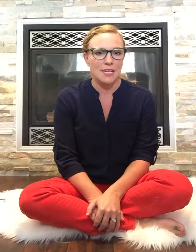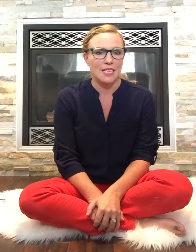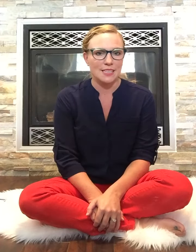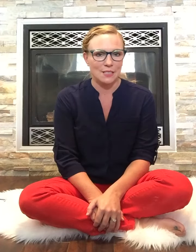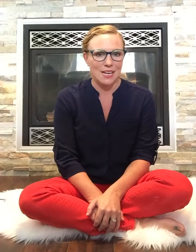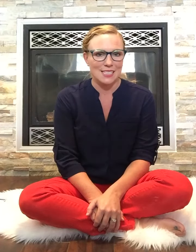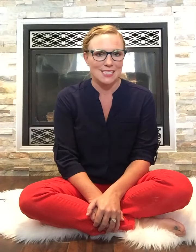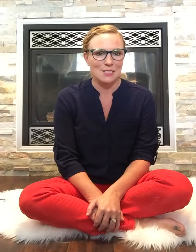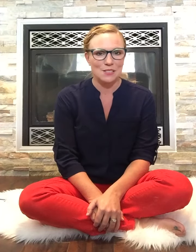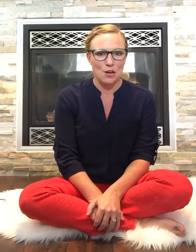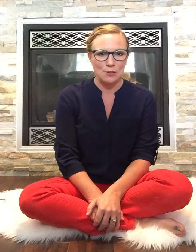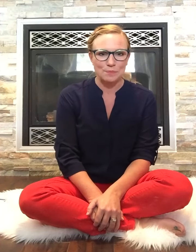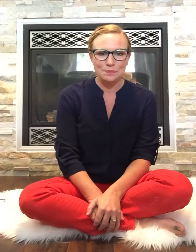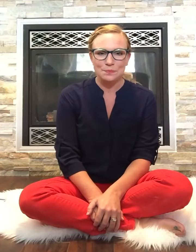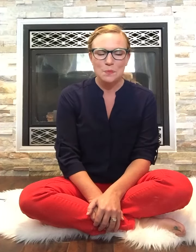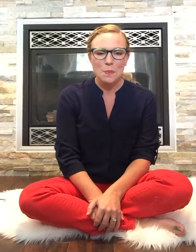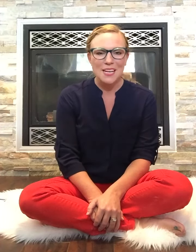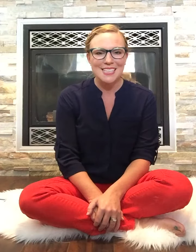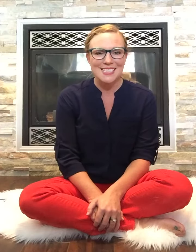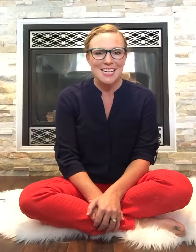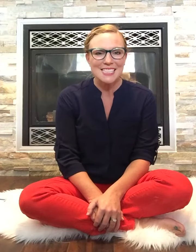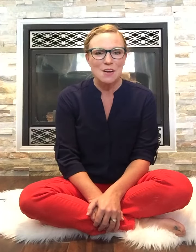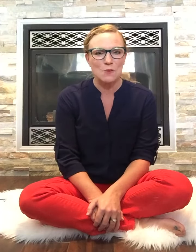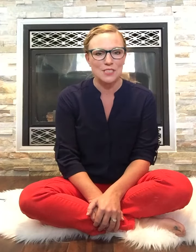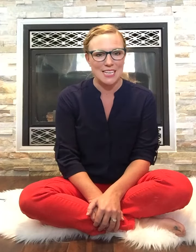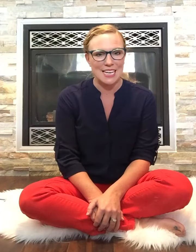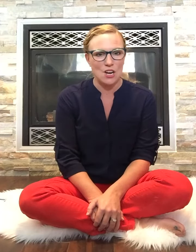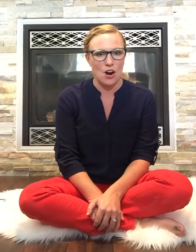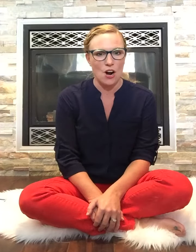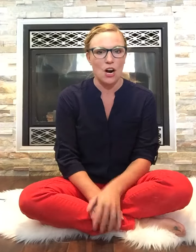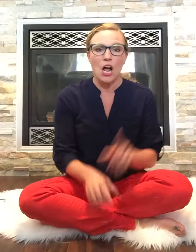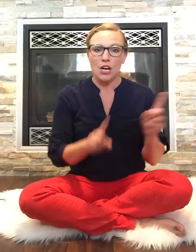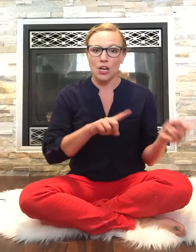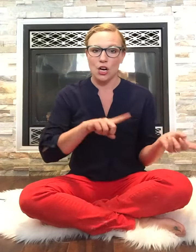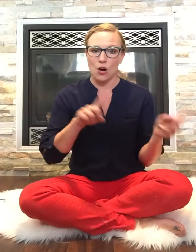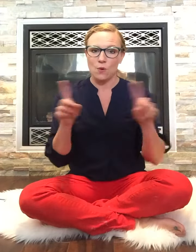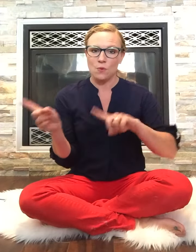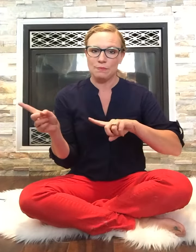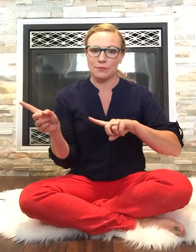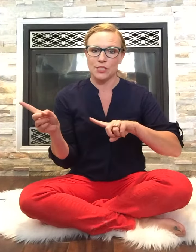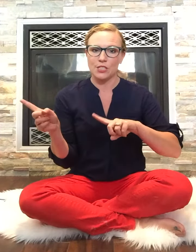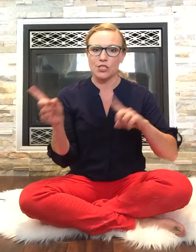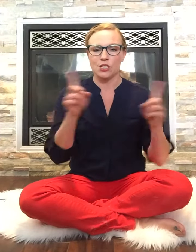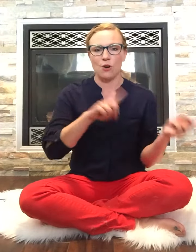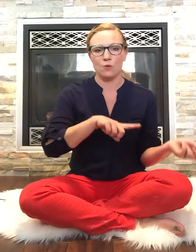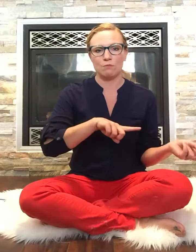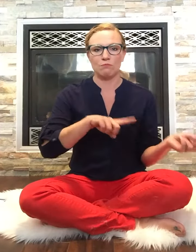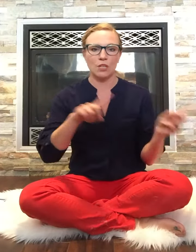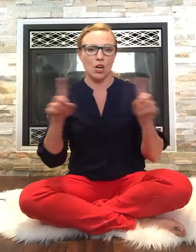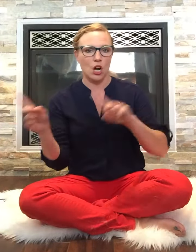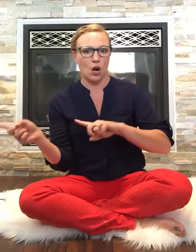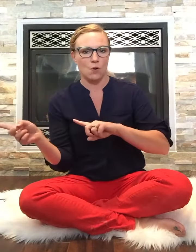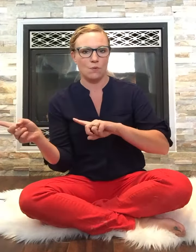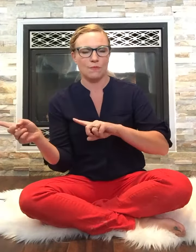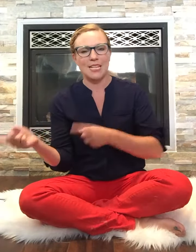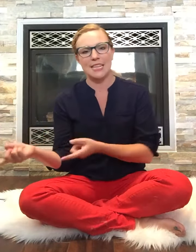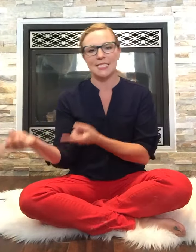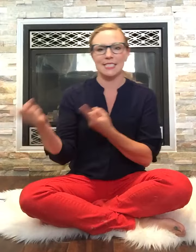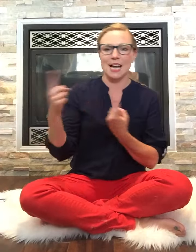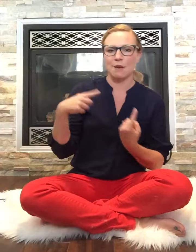Lyrics. So the signs that we'll need are go so you just show go and then this is come